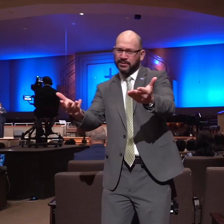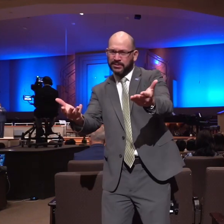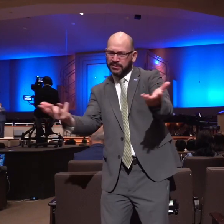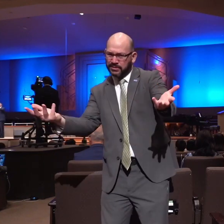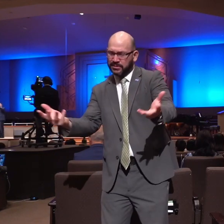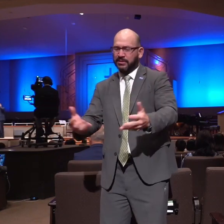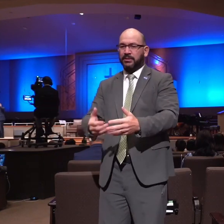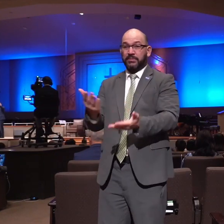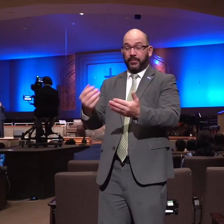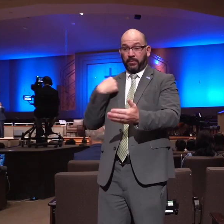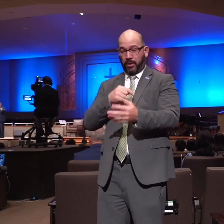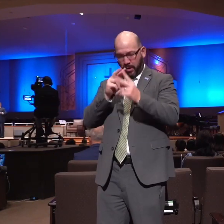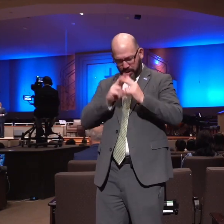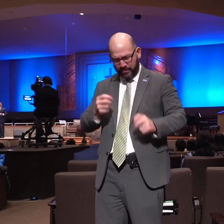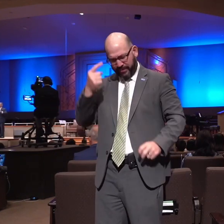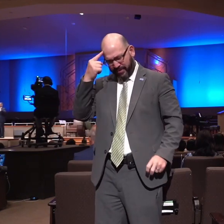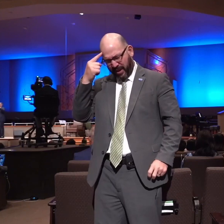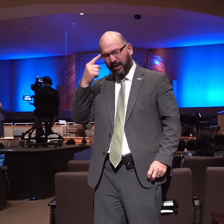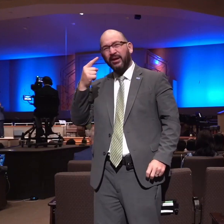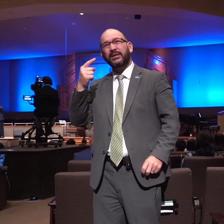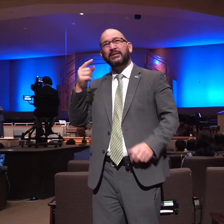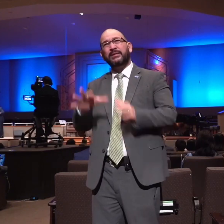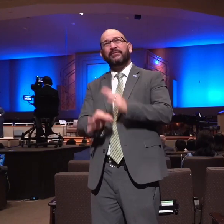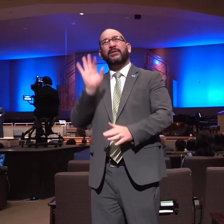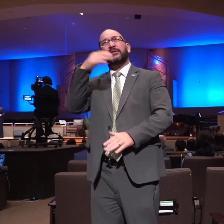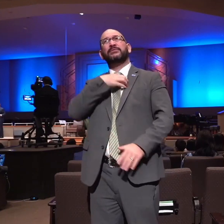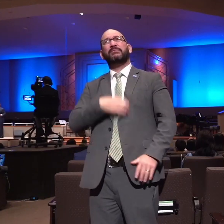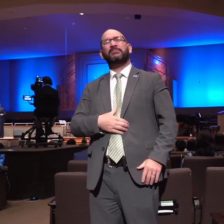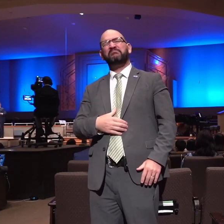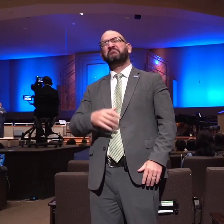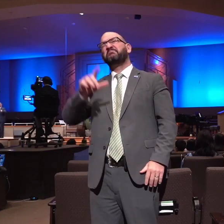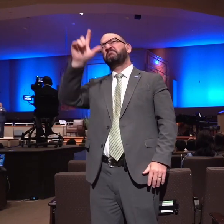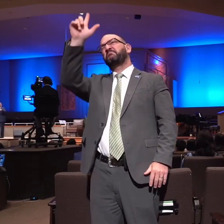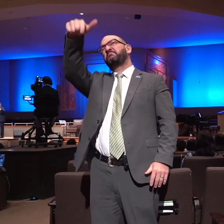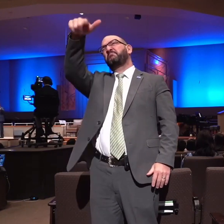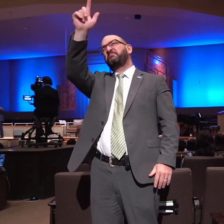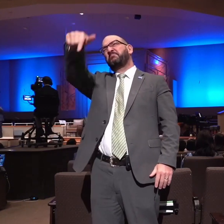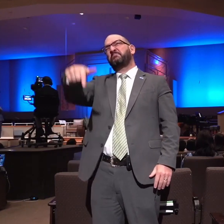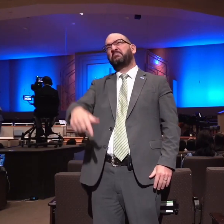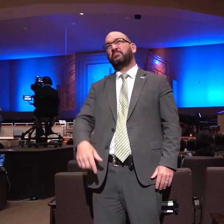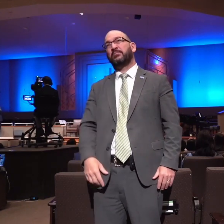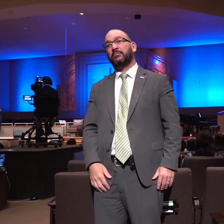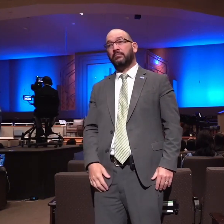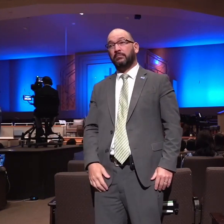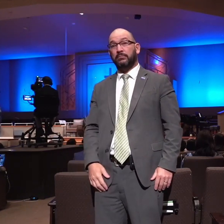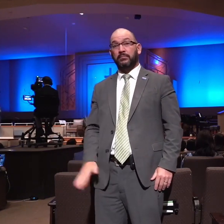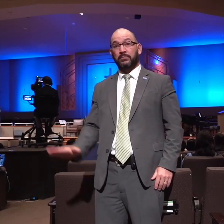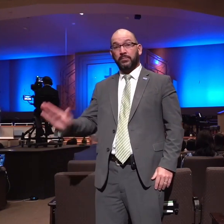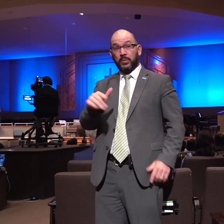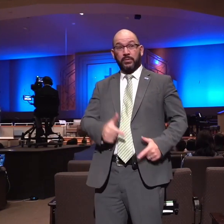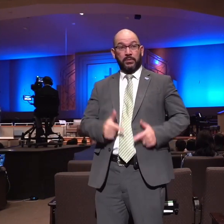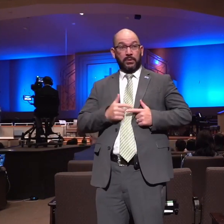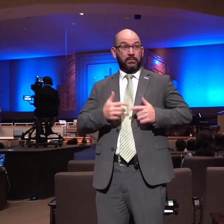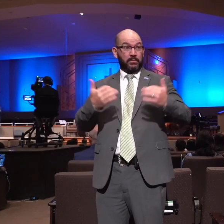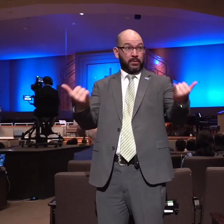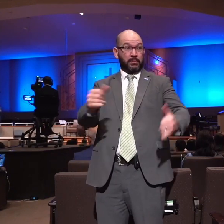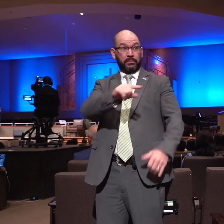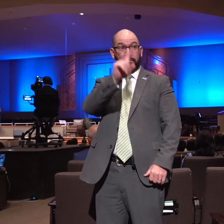may think oh there's time for God there's time for his purpose later in your life right now have you